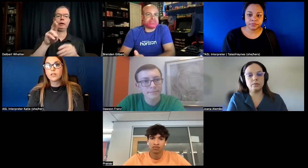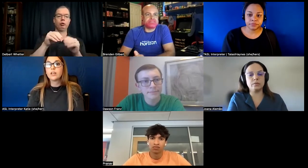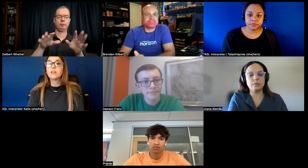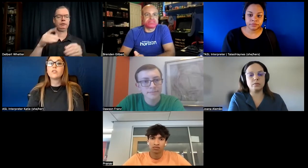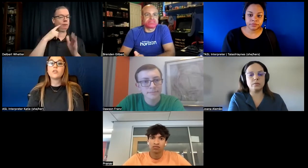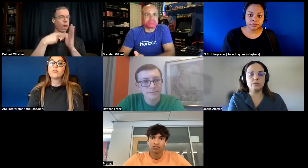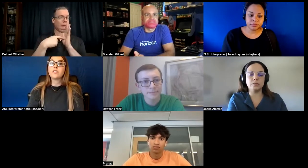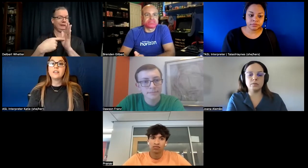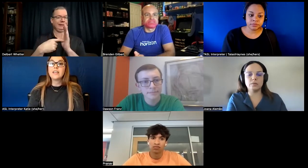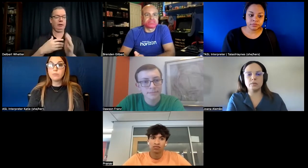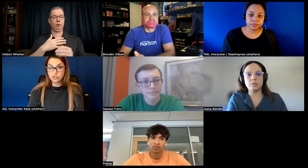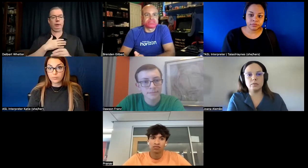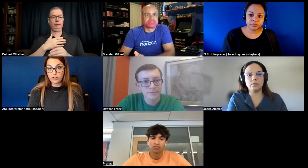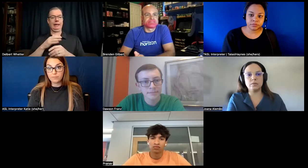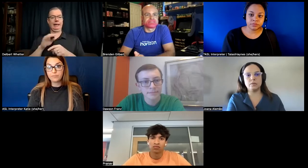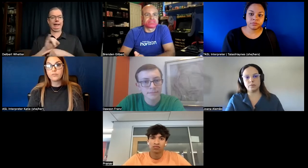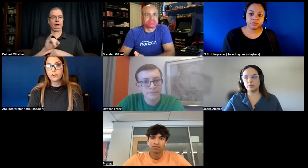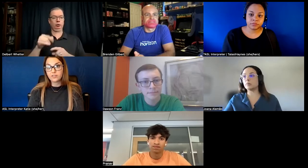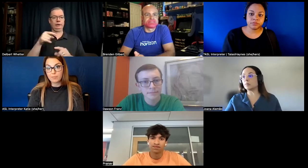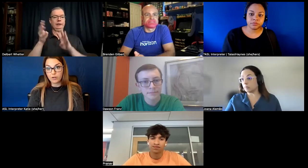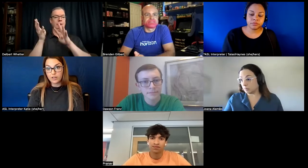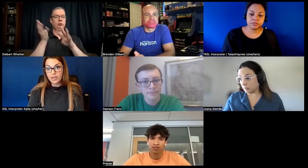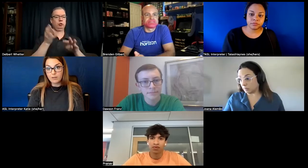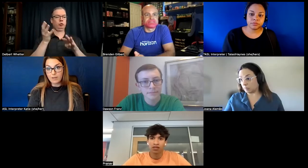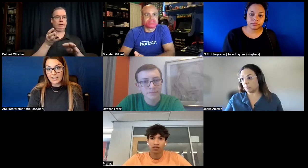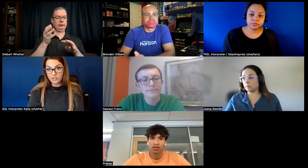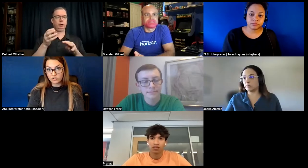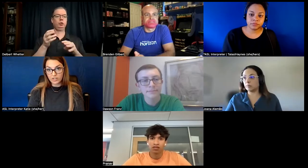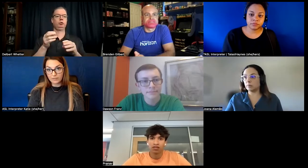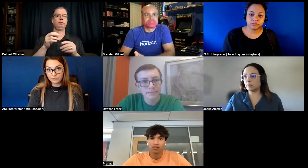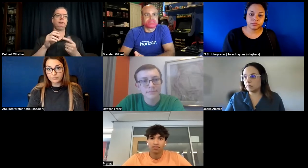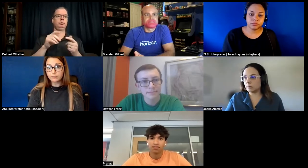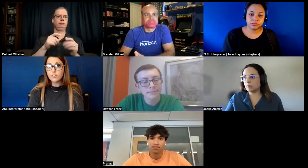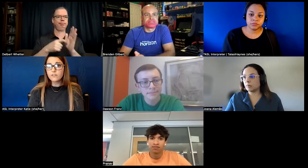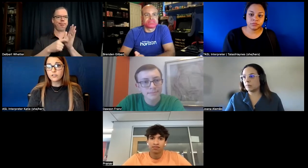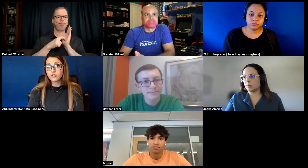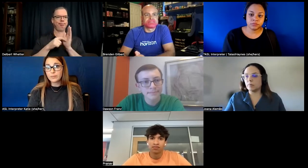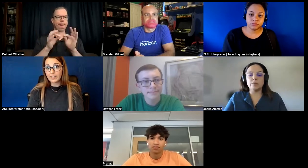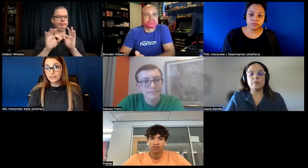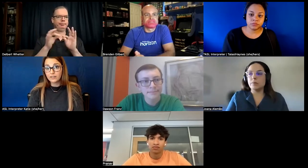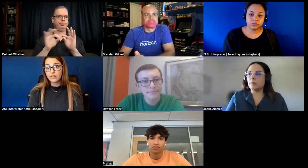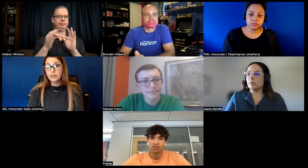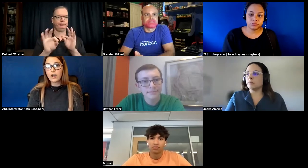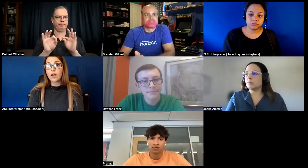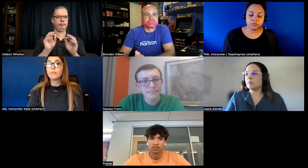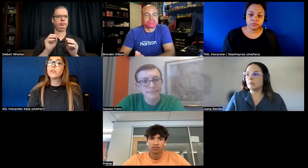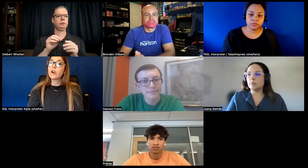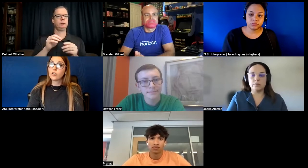or for the game distributor for example in my industry for streaming um there are